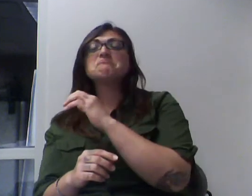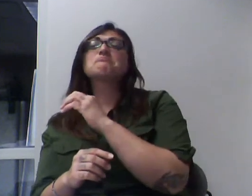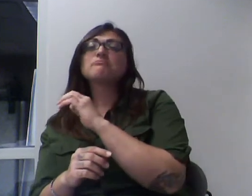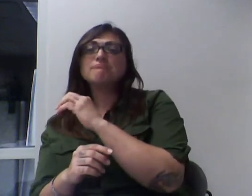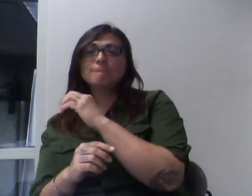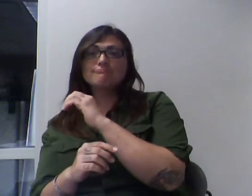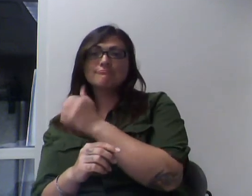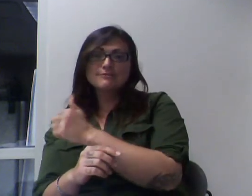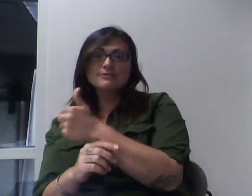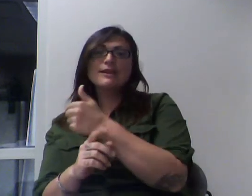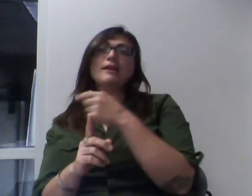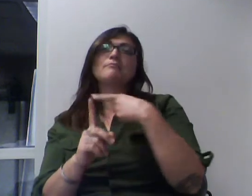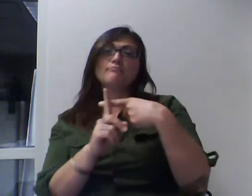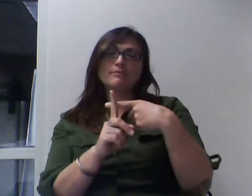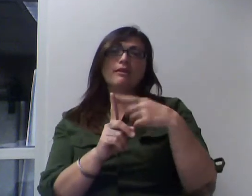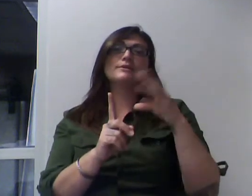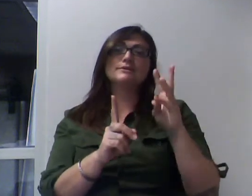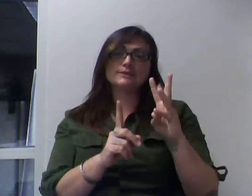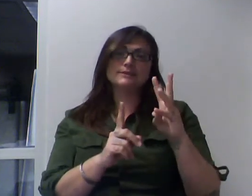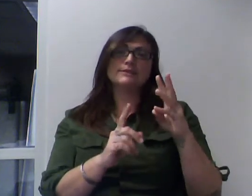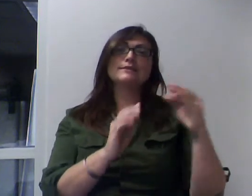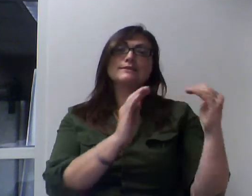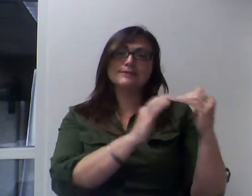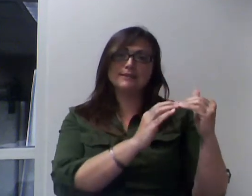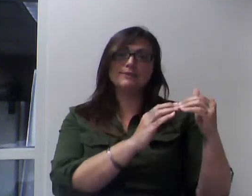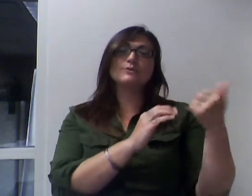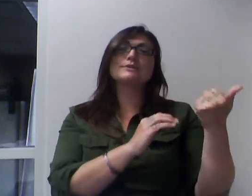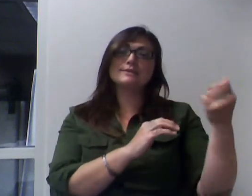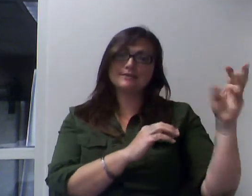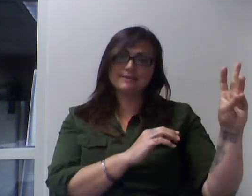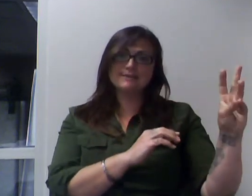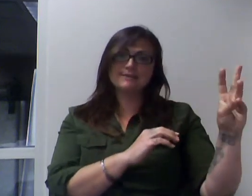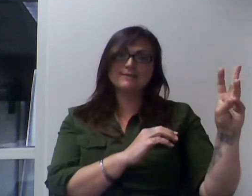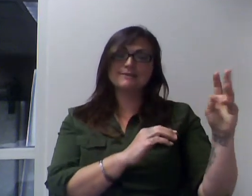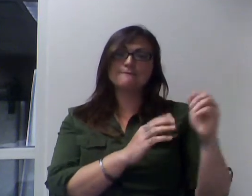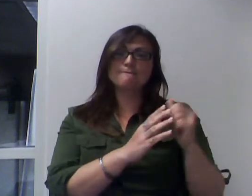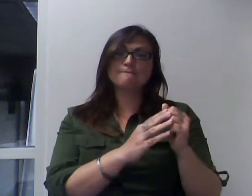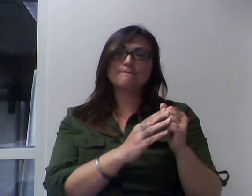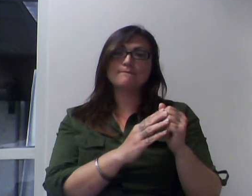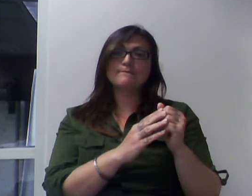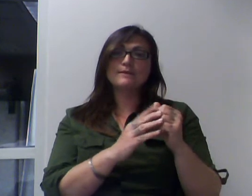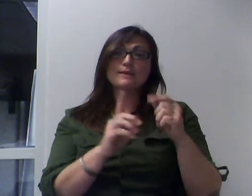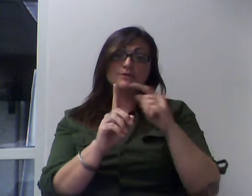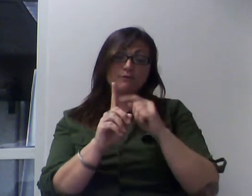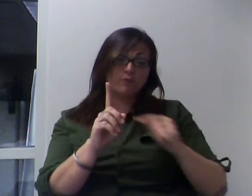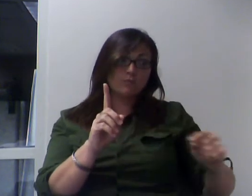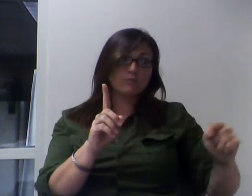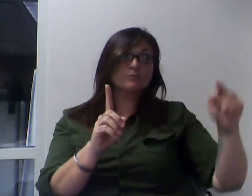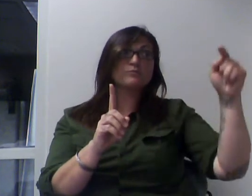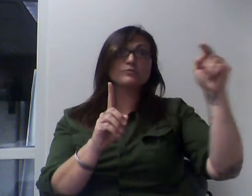is the perimeter. So, if we want to surround that rectangle, 16 feet is what we need to do with.